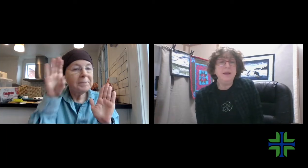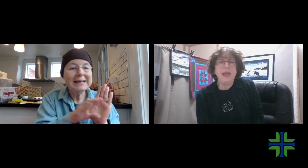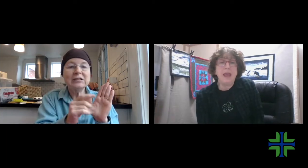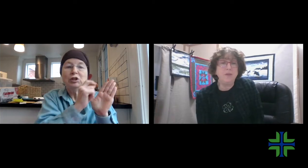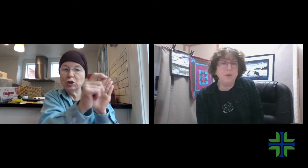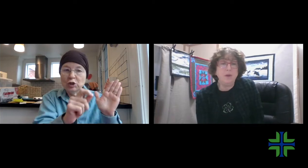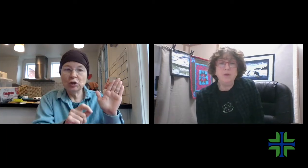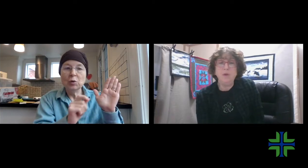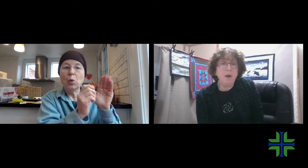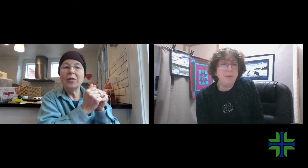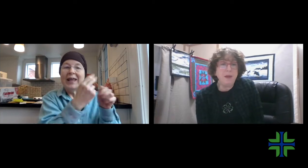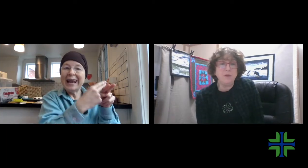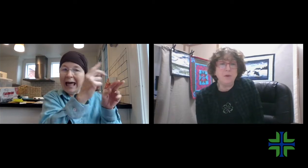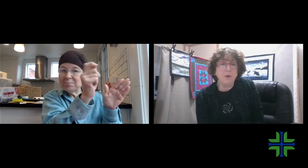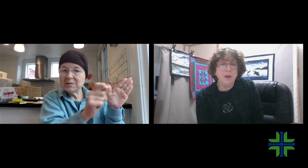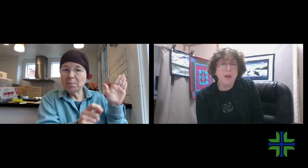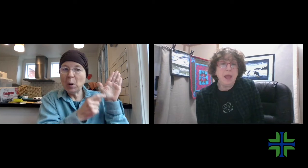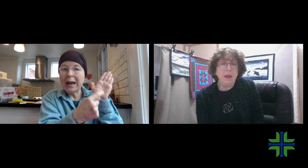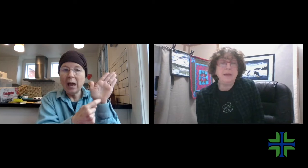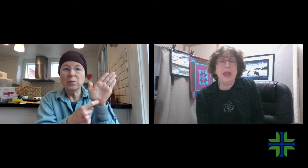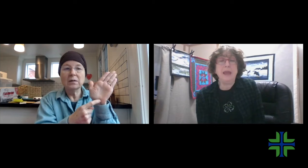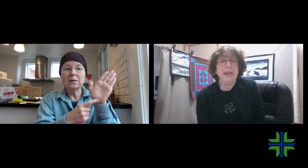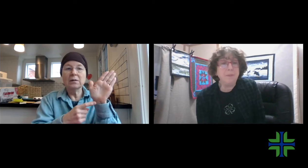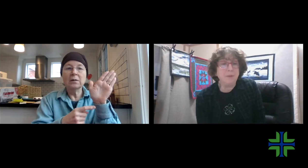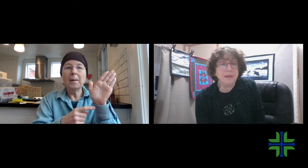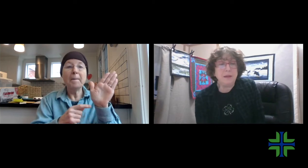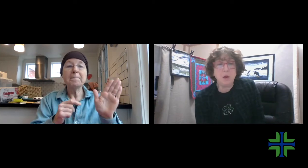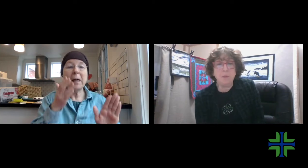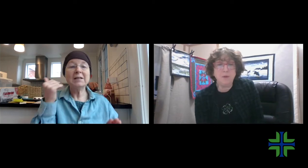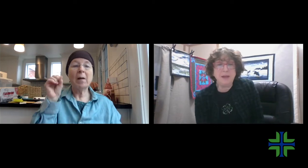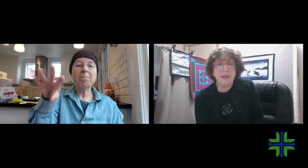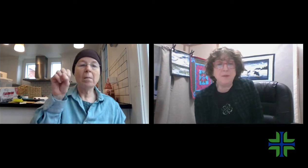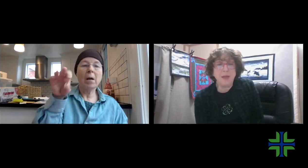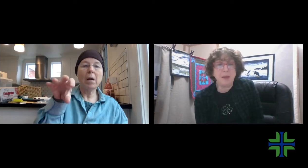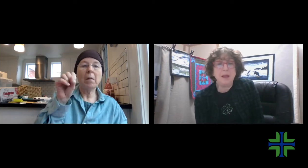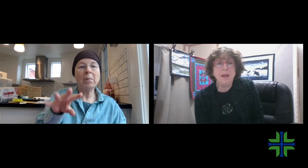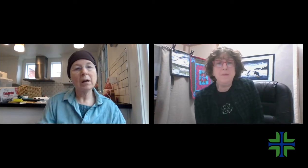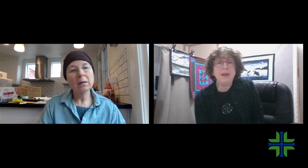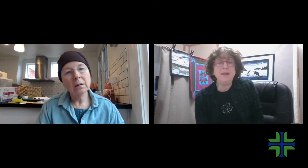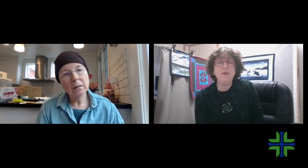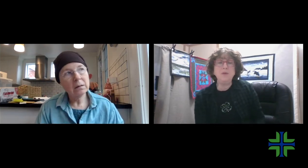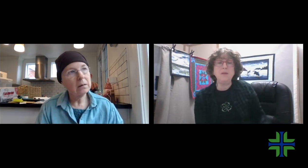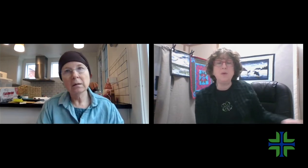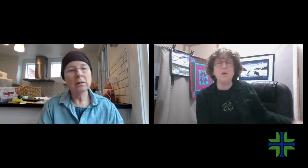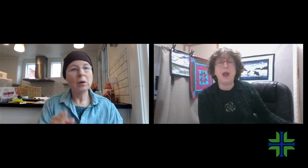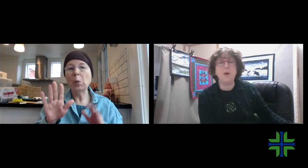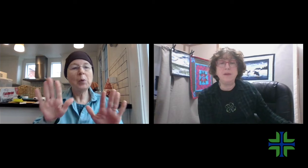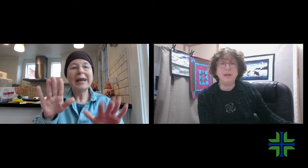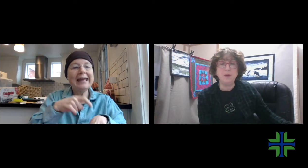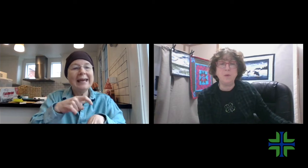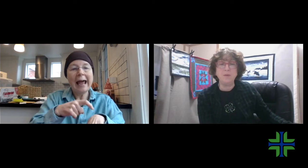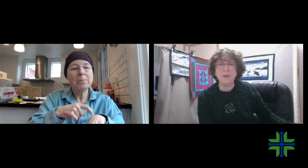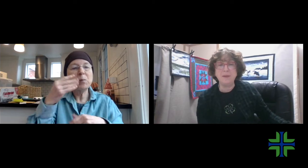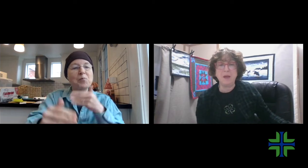cancer, draw a picture and, and label the, you know, put the names on that. Because if you just throw it